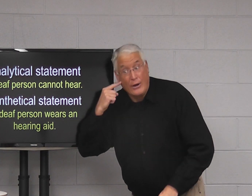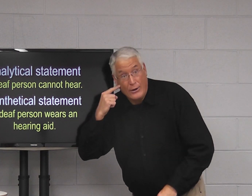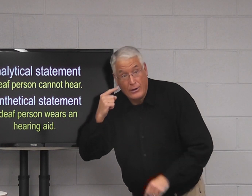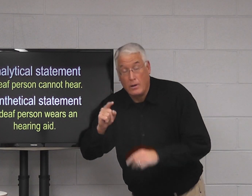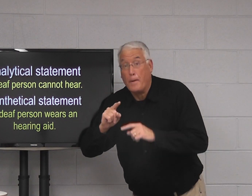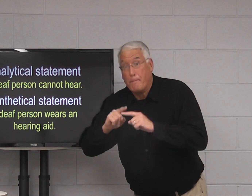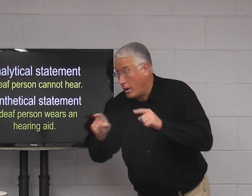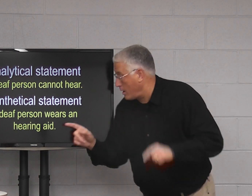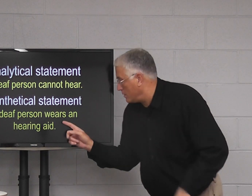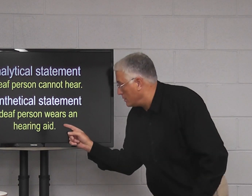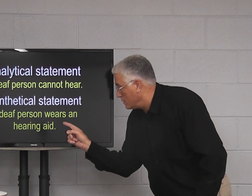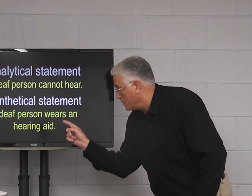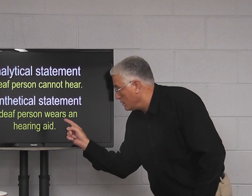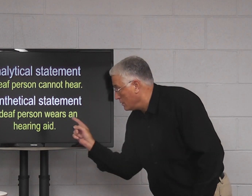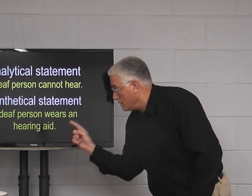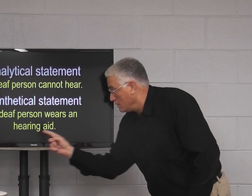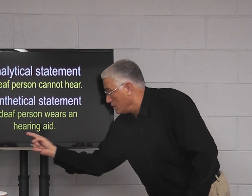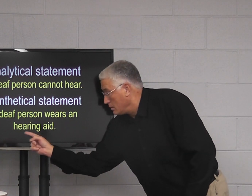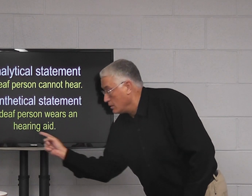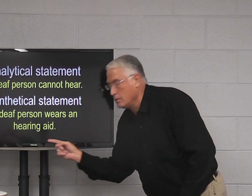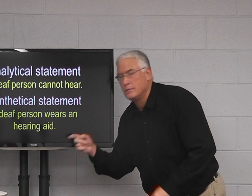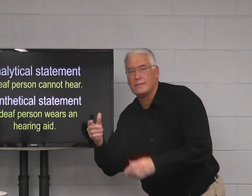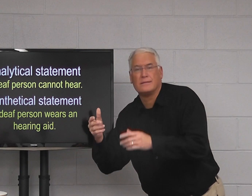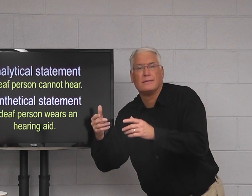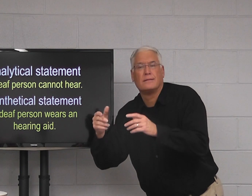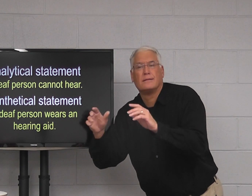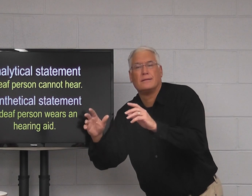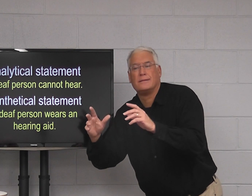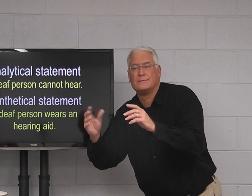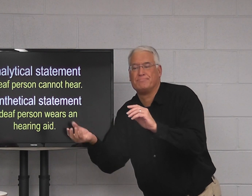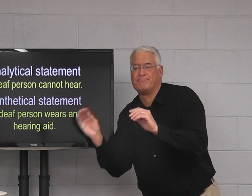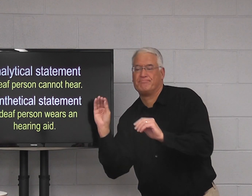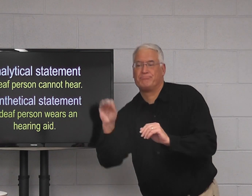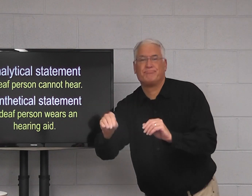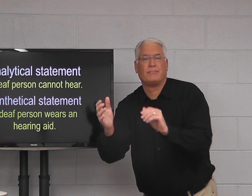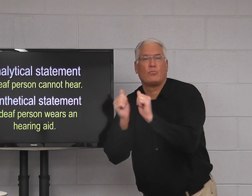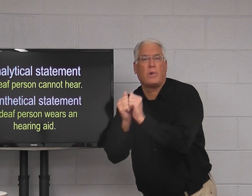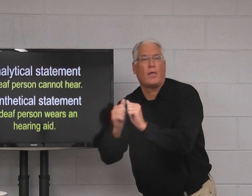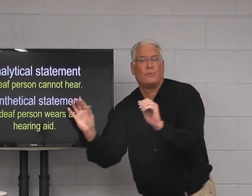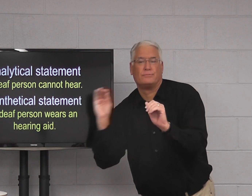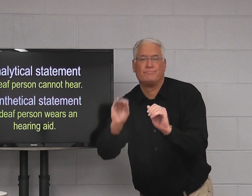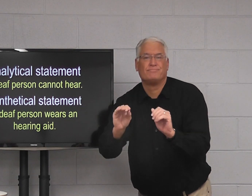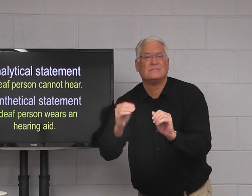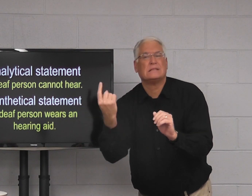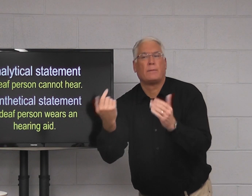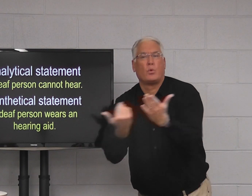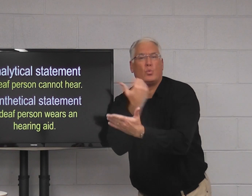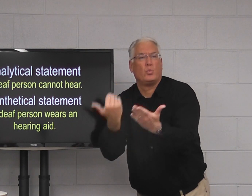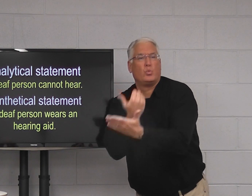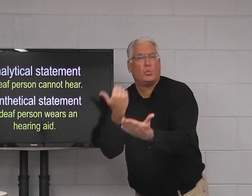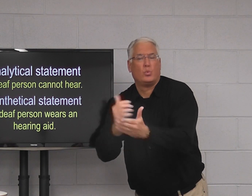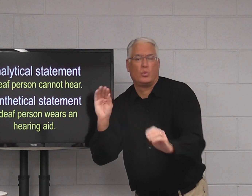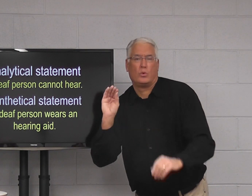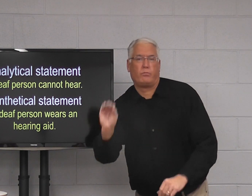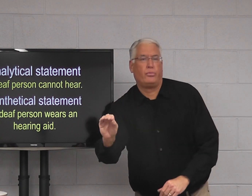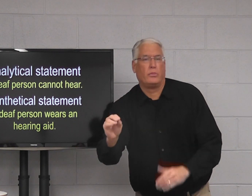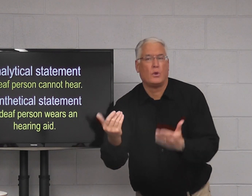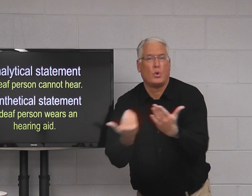who can't hear, yes, but wears a hearing aid. You know, they put it together. something new.